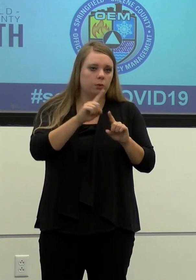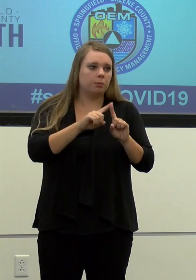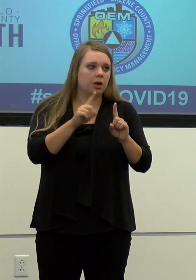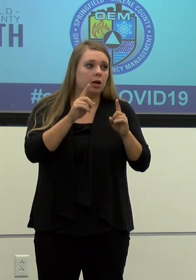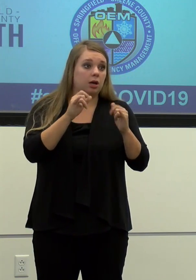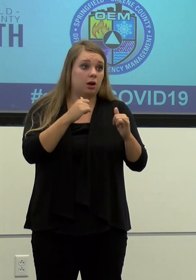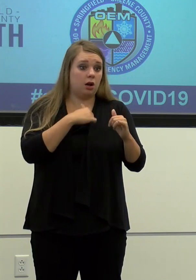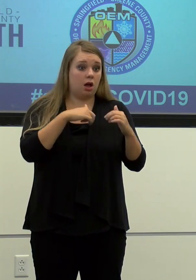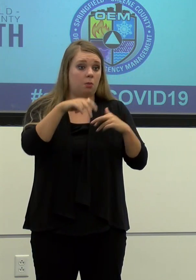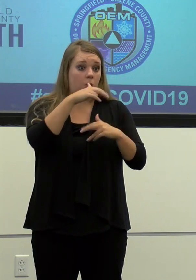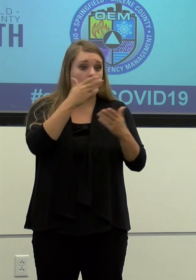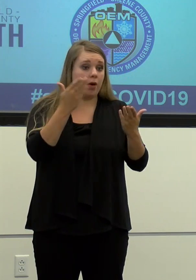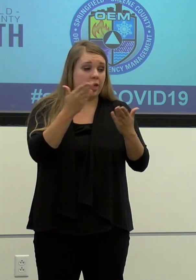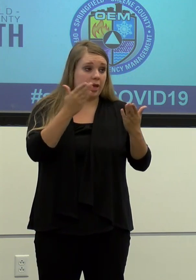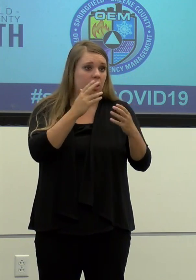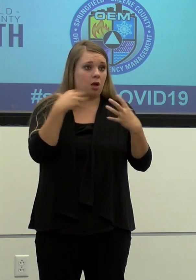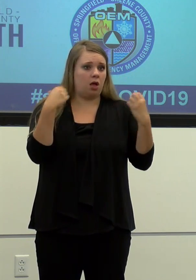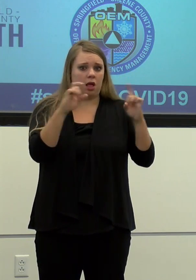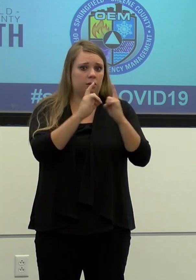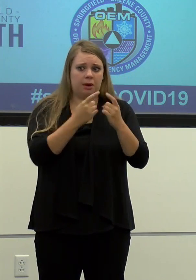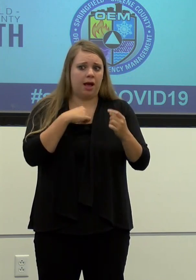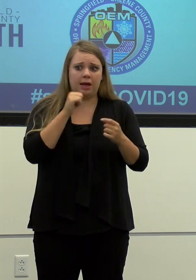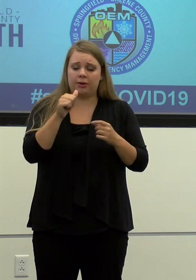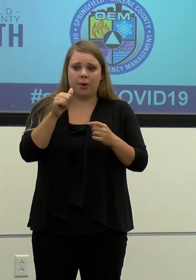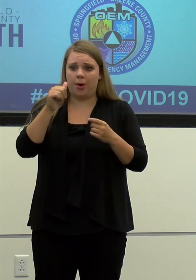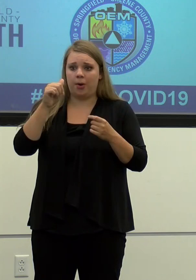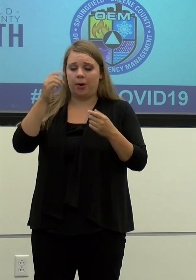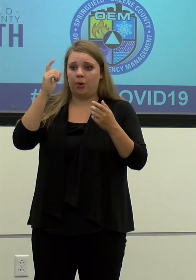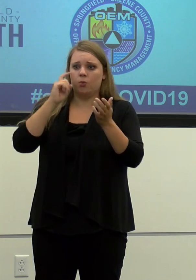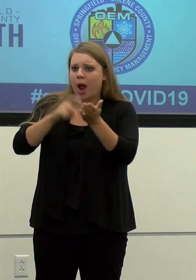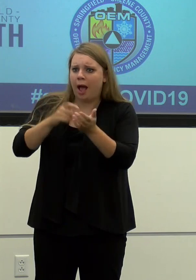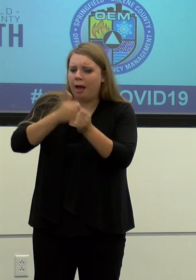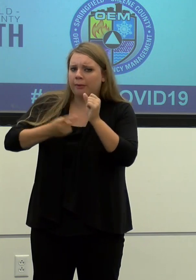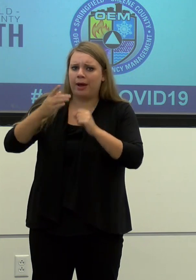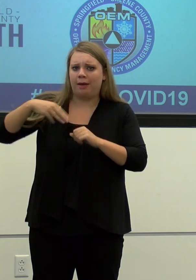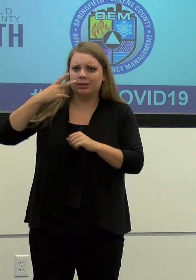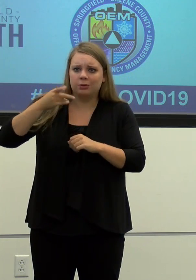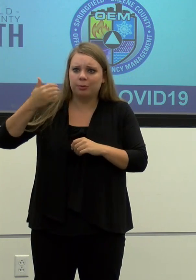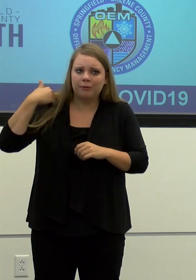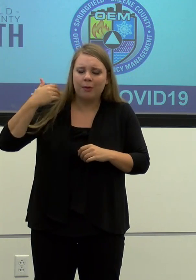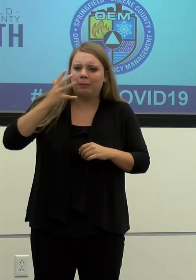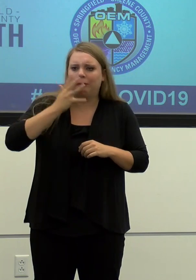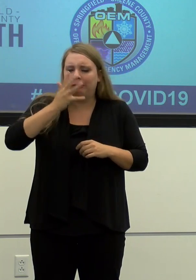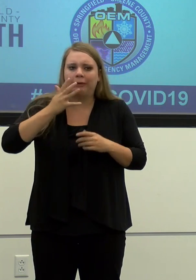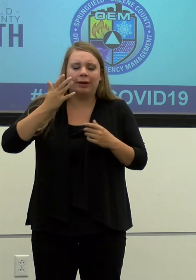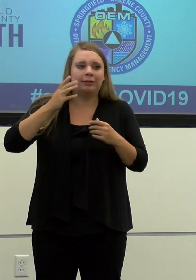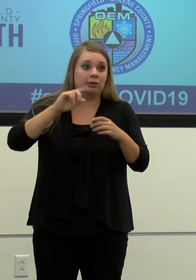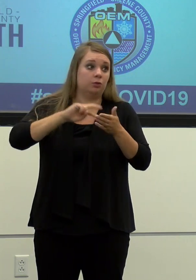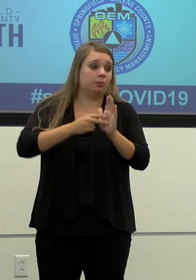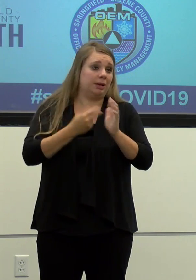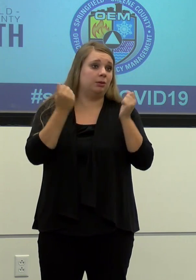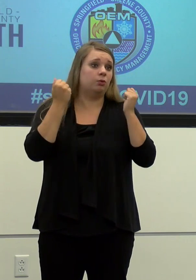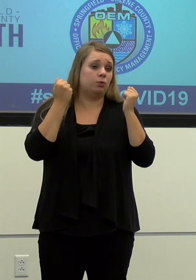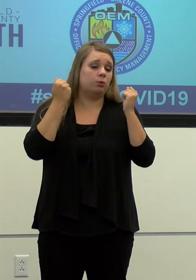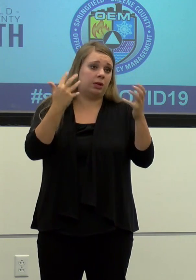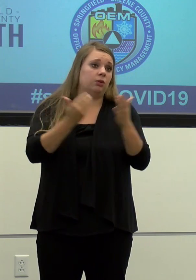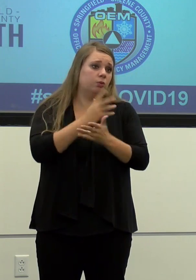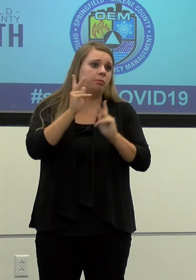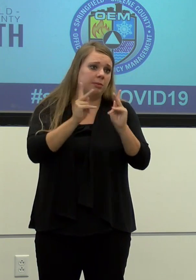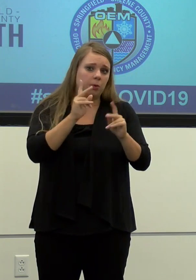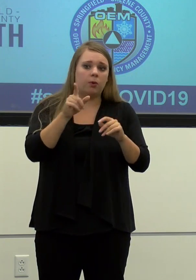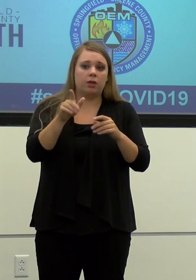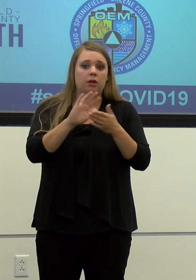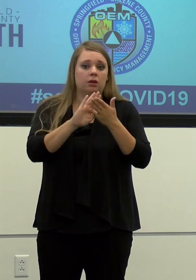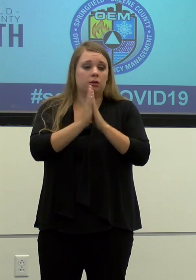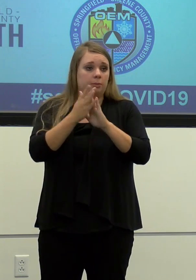walking around the halls of my health department and don't recognize everybody. So that's a good thing. Uh, in this case, uh, we're getting them trained up